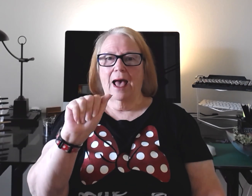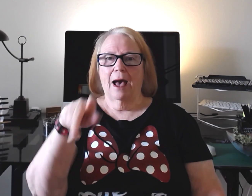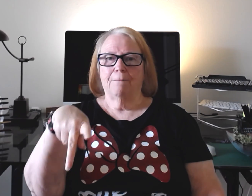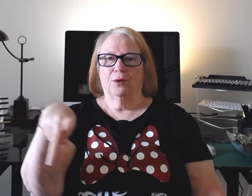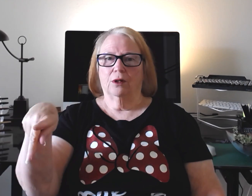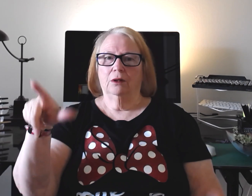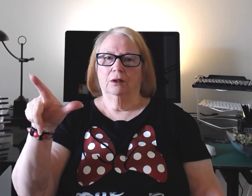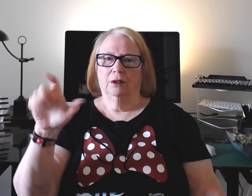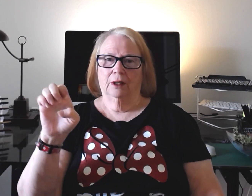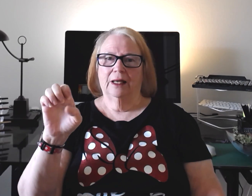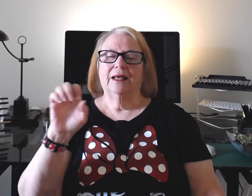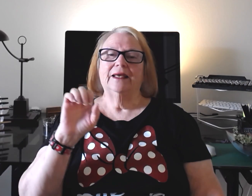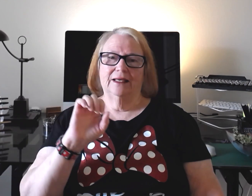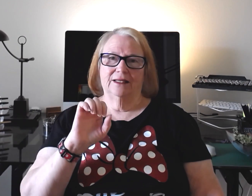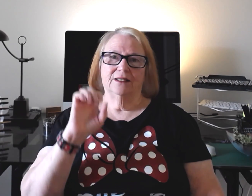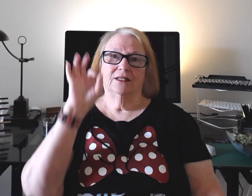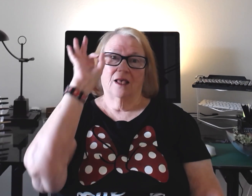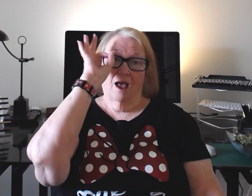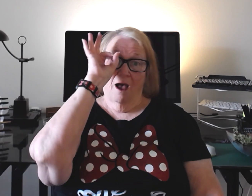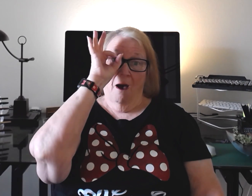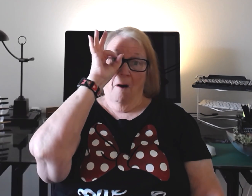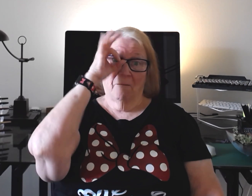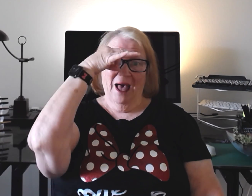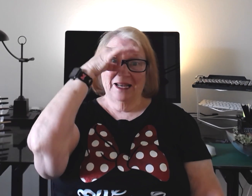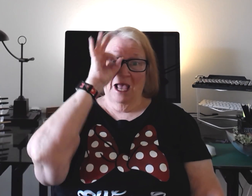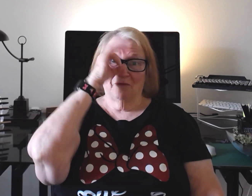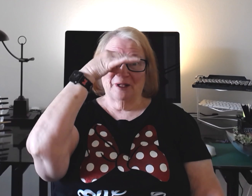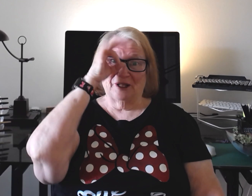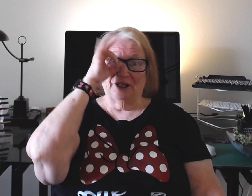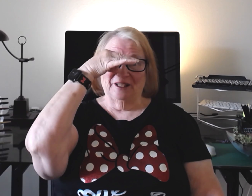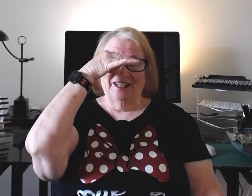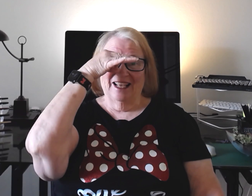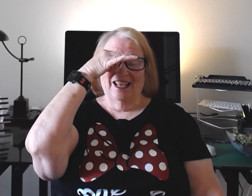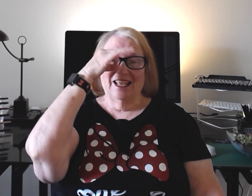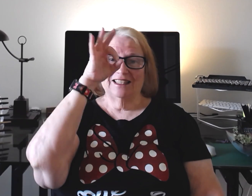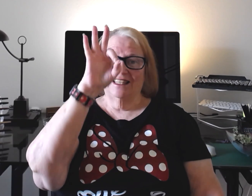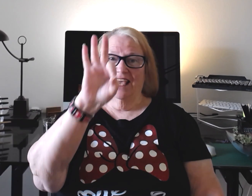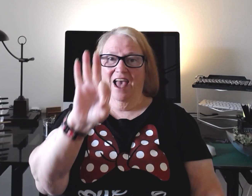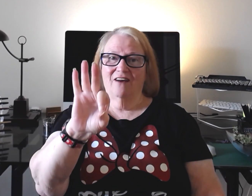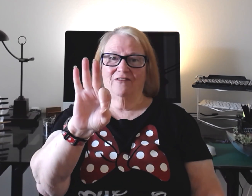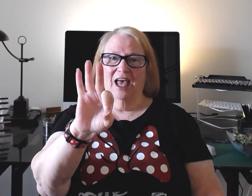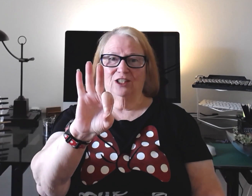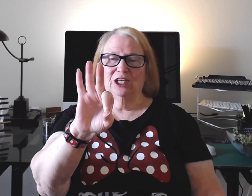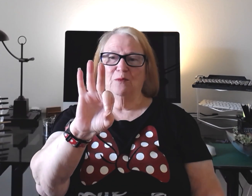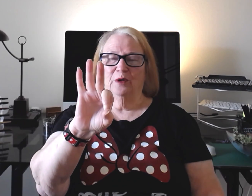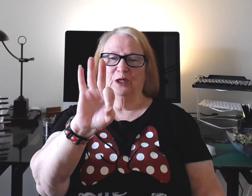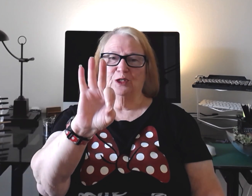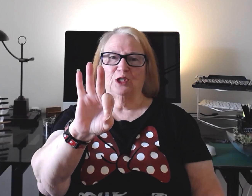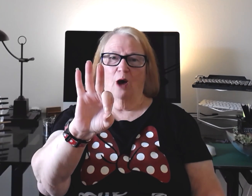pineapple is pineapple pineapple. It's the F handshape with your dominant